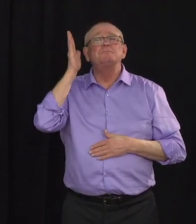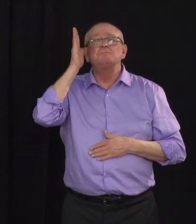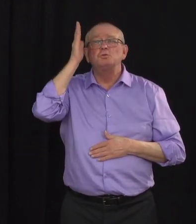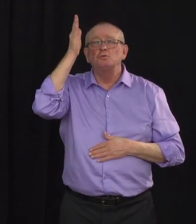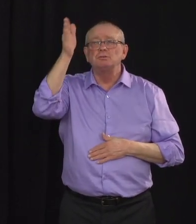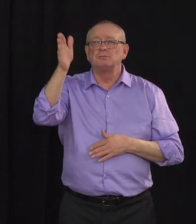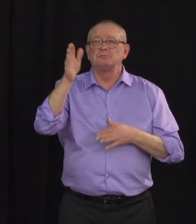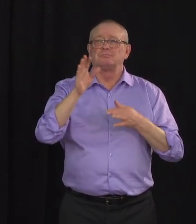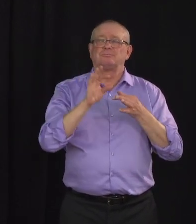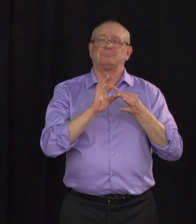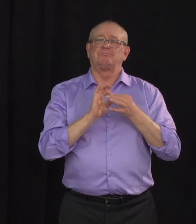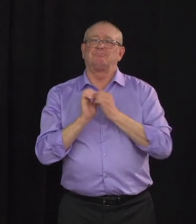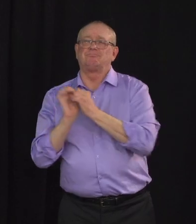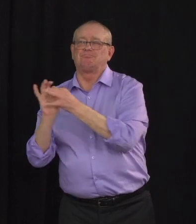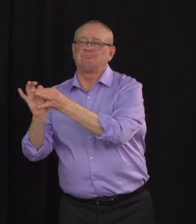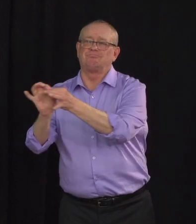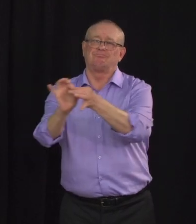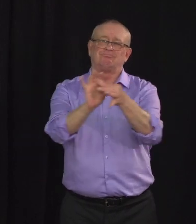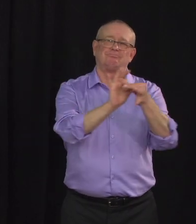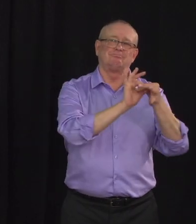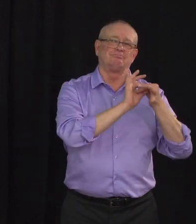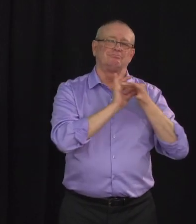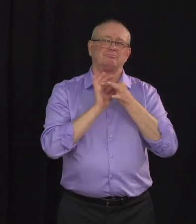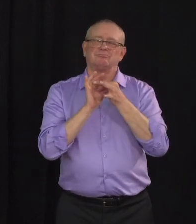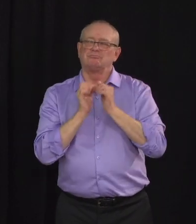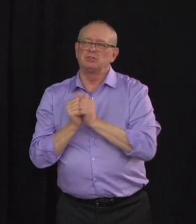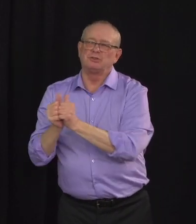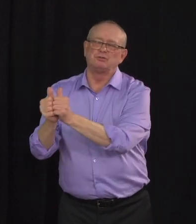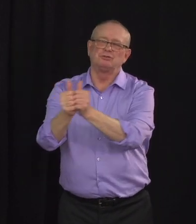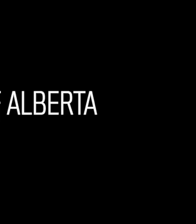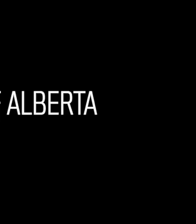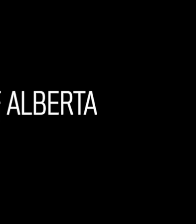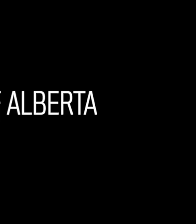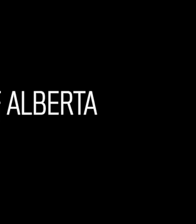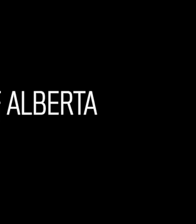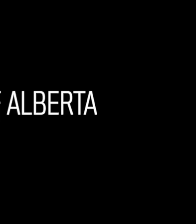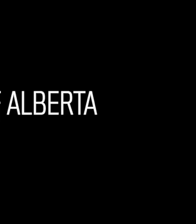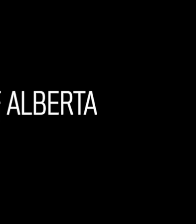so that we can get back to some of those activities that we all enjoy.